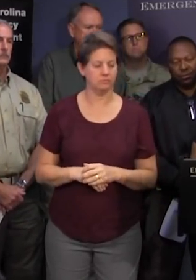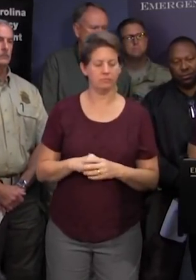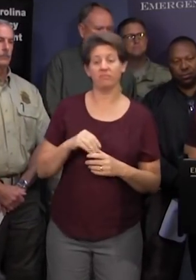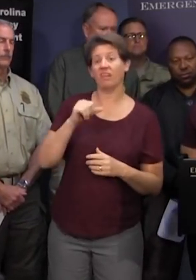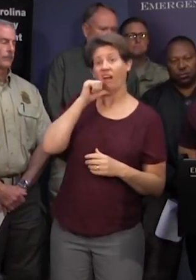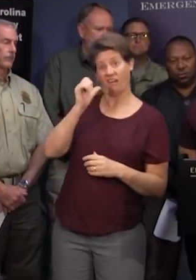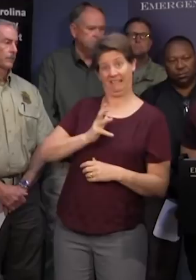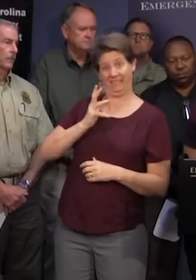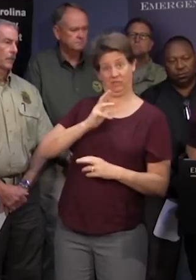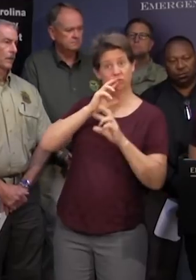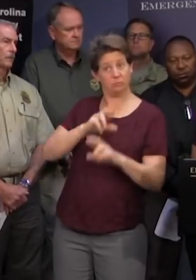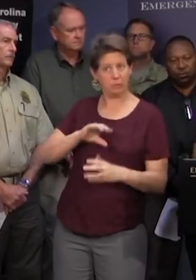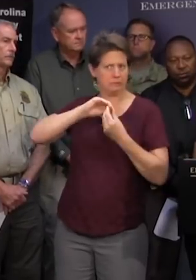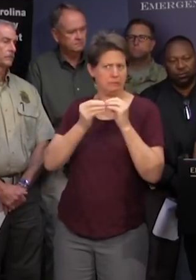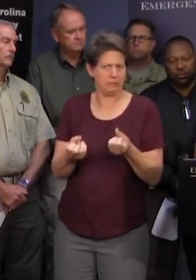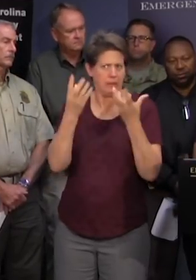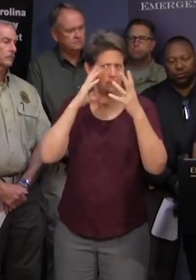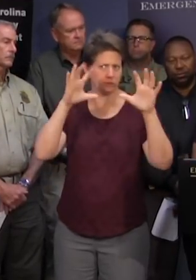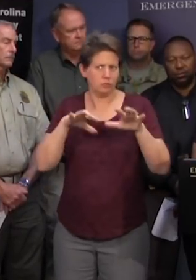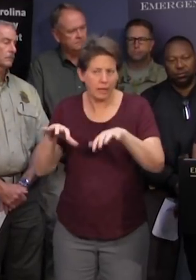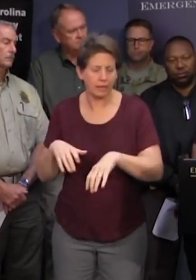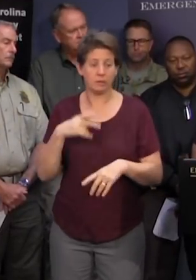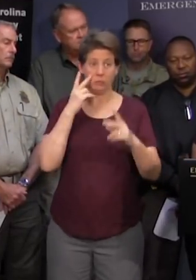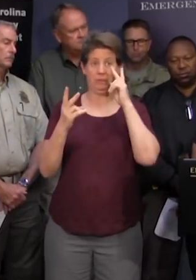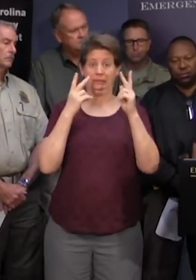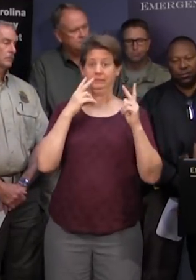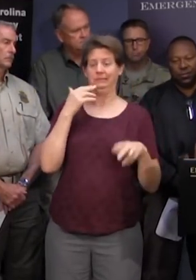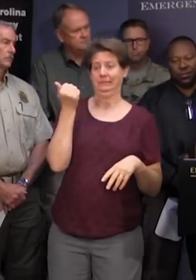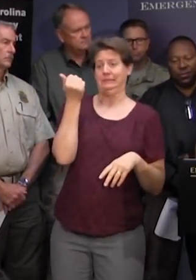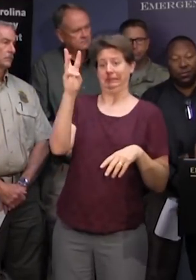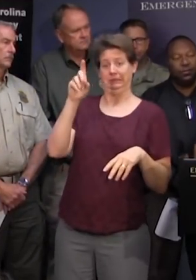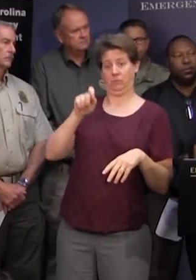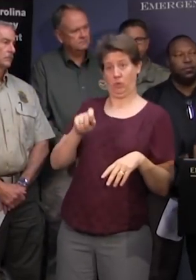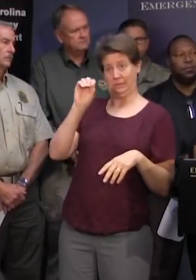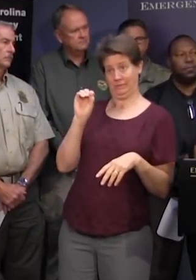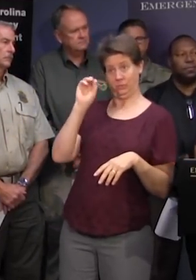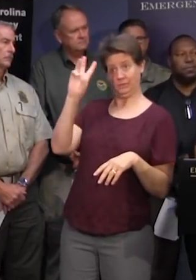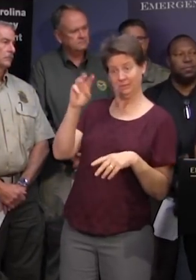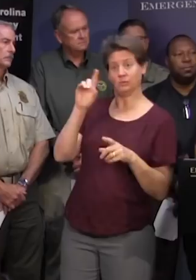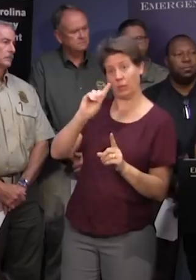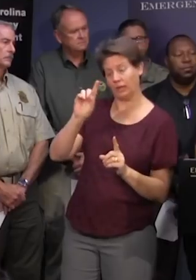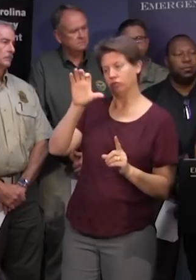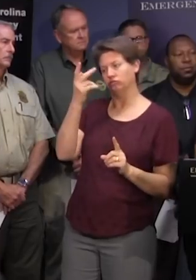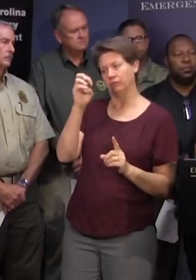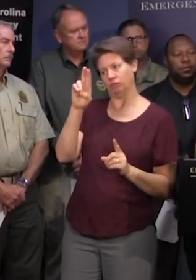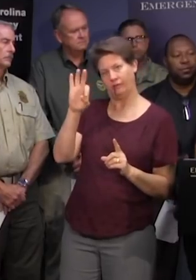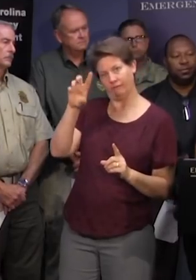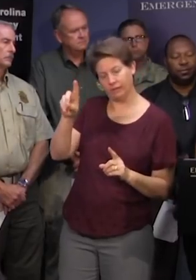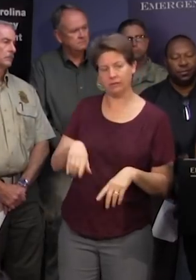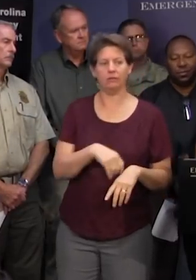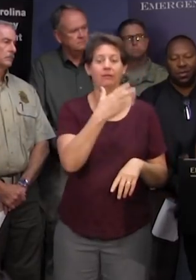unofficial rainfall reports from across the state highest we've come across is 16.06 inches in Chesterfield 15